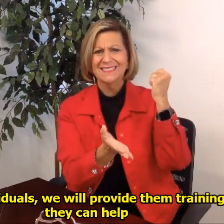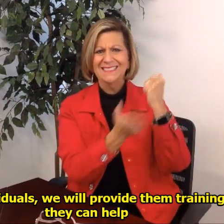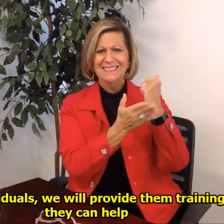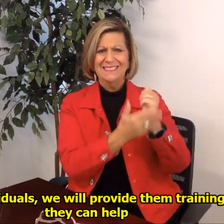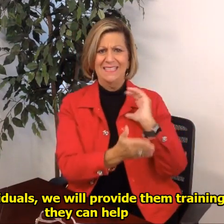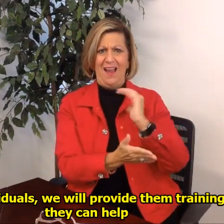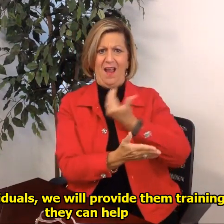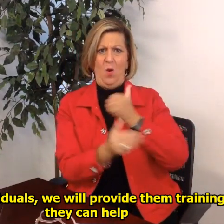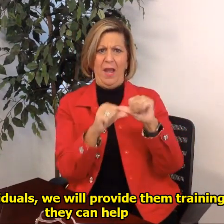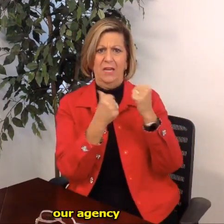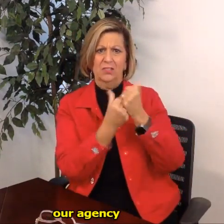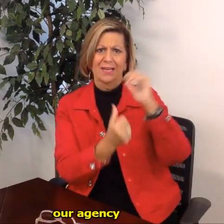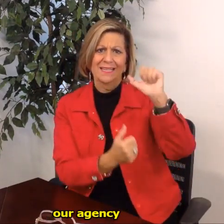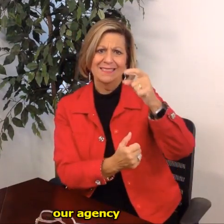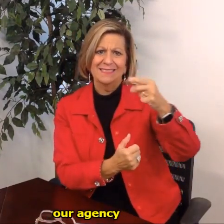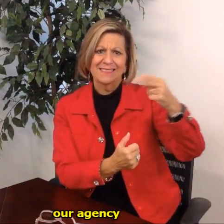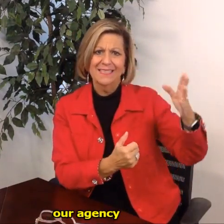so that they can help our agency